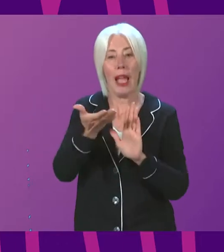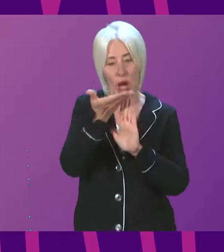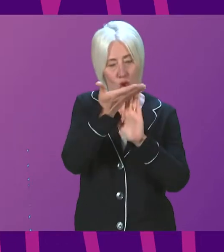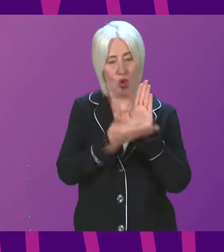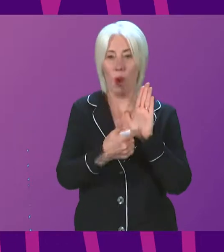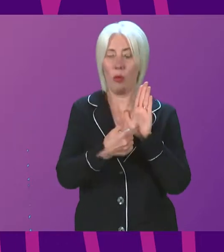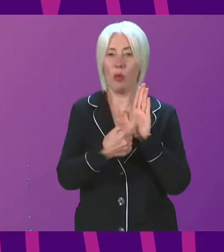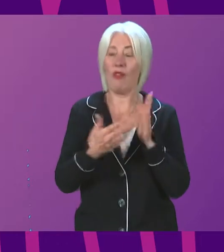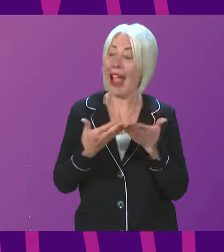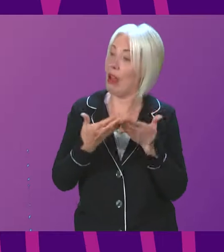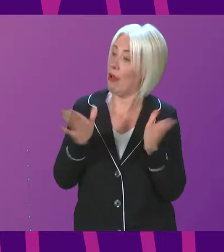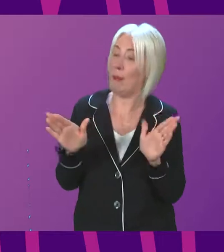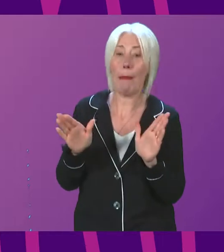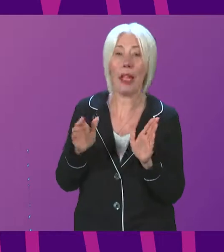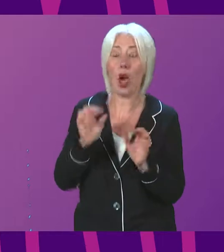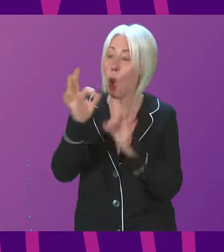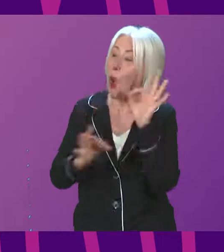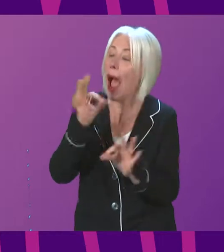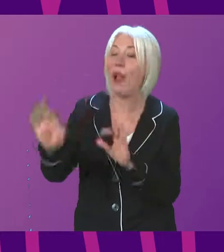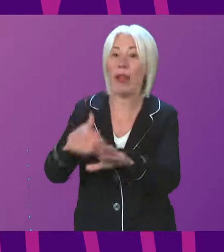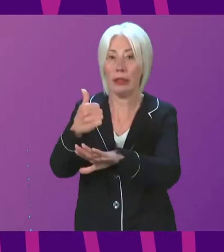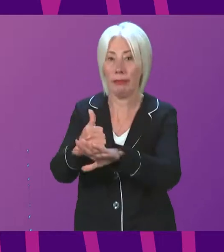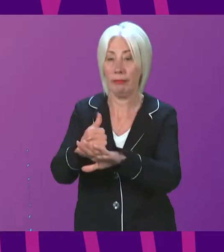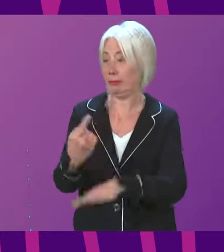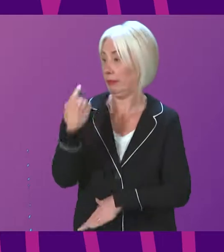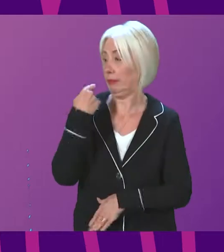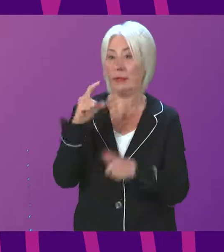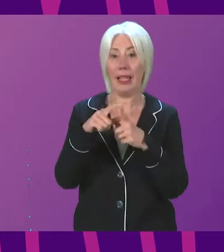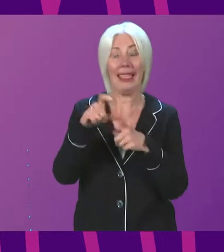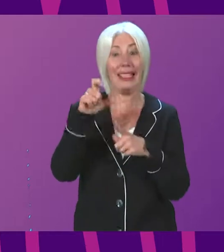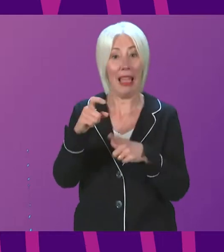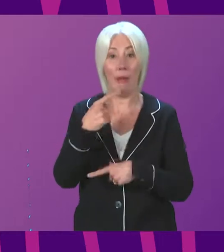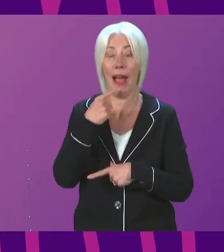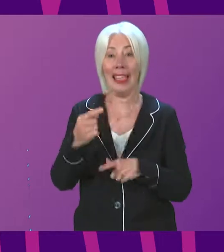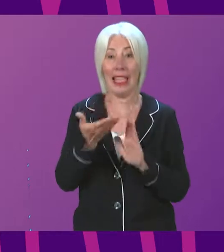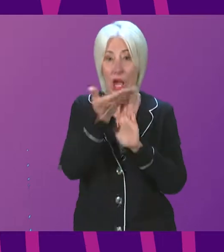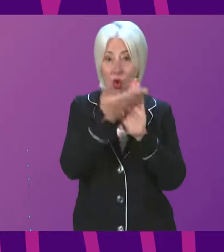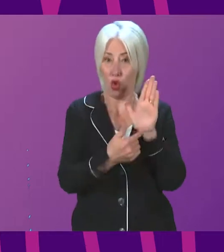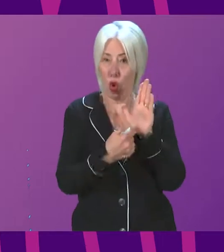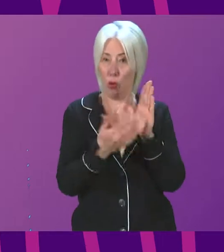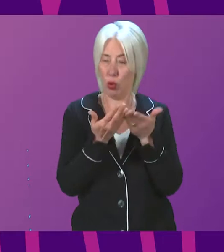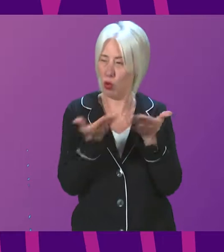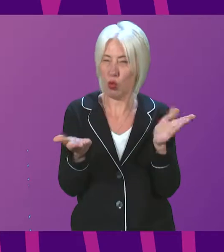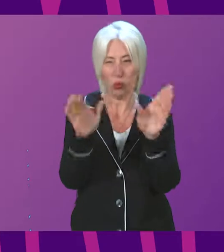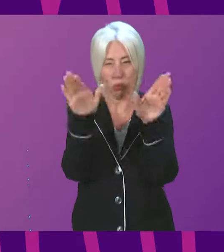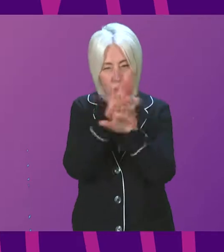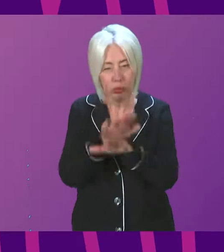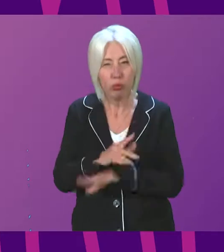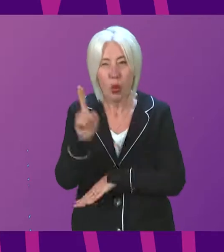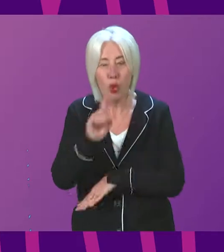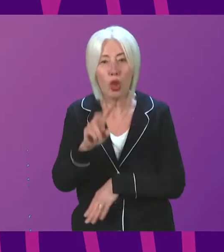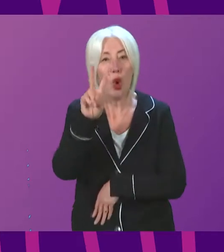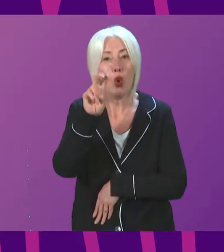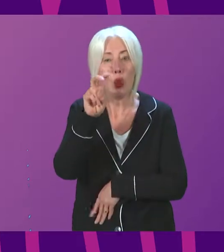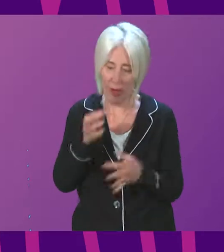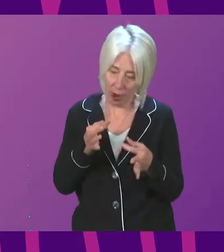public inquiry they establish. In my December statement I therefore announced the terms of reference setting out 12 strategic elements